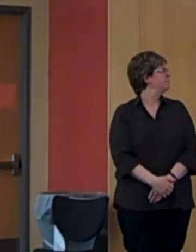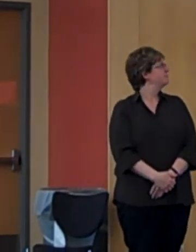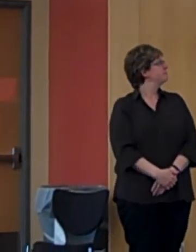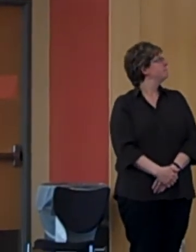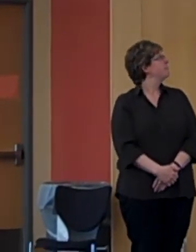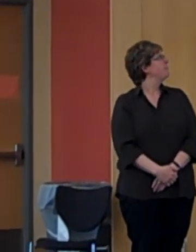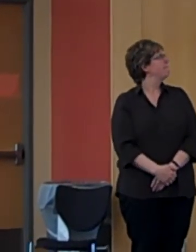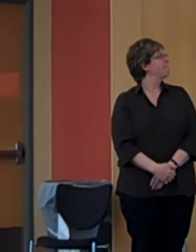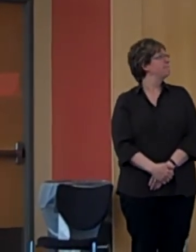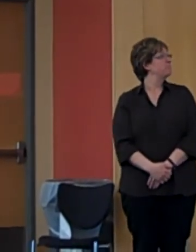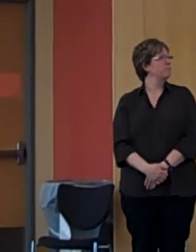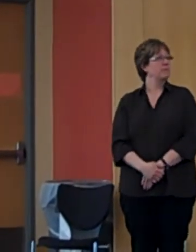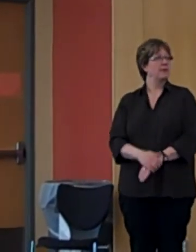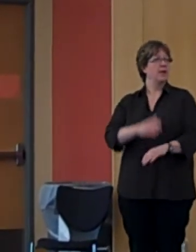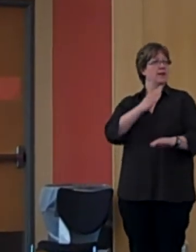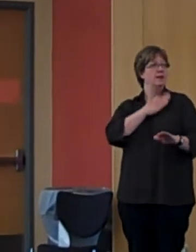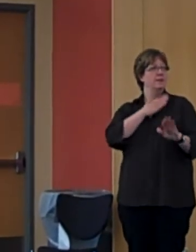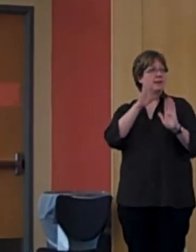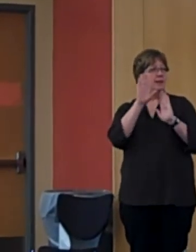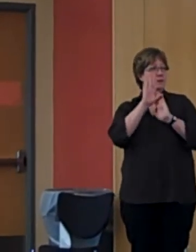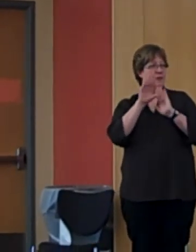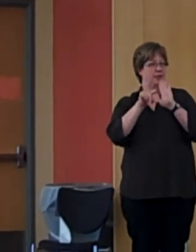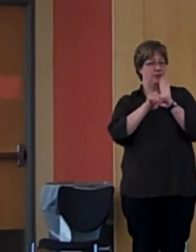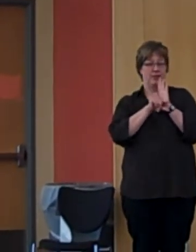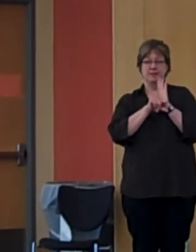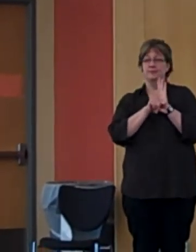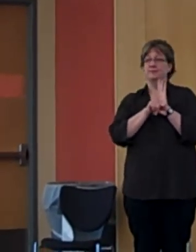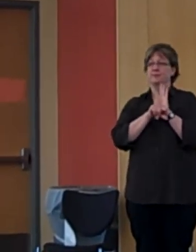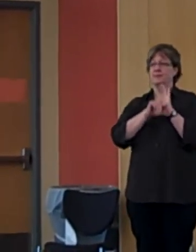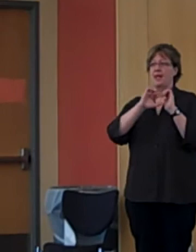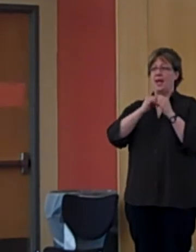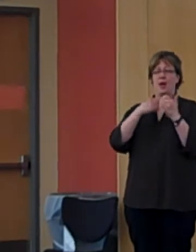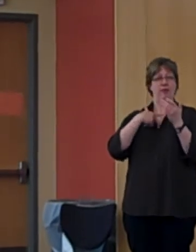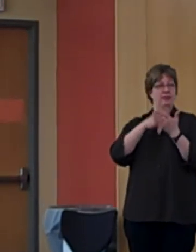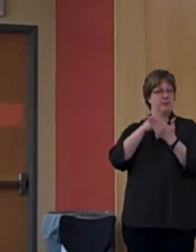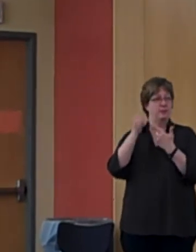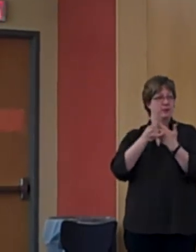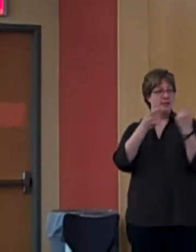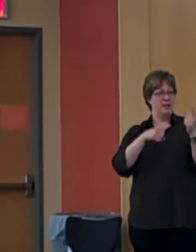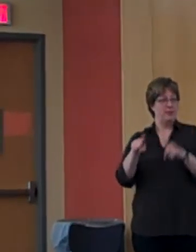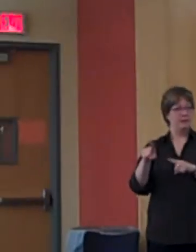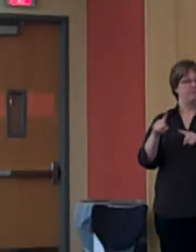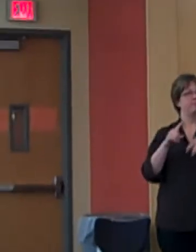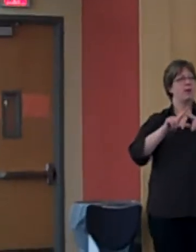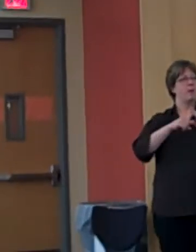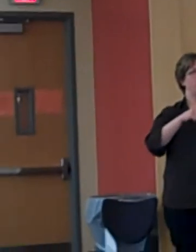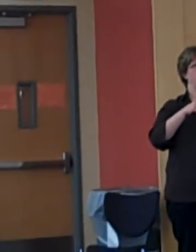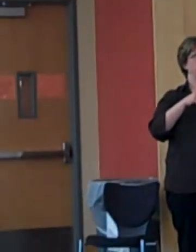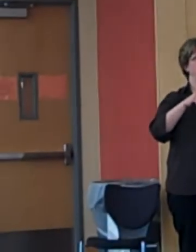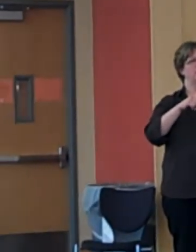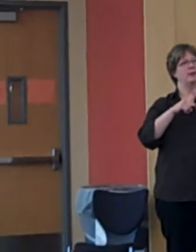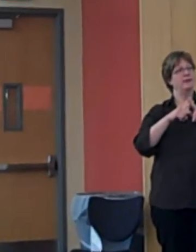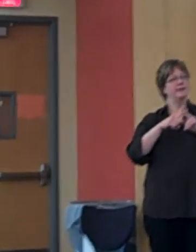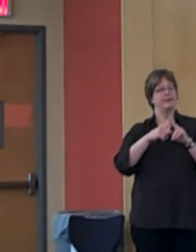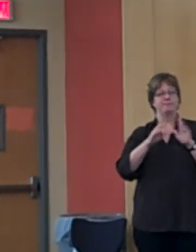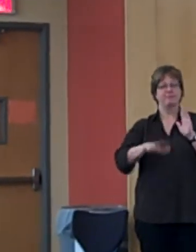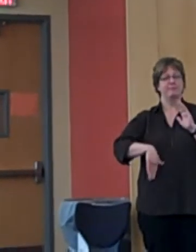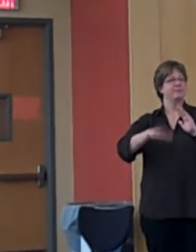So I'll start by telling you a little bit about myself and how this project came to be. I'm originally a native of California, and in